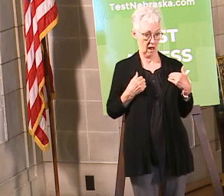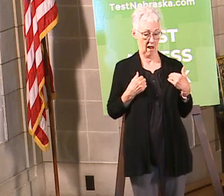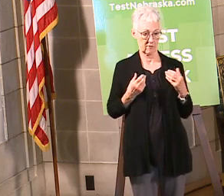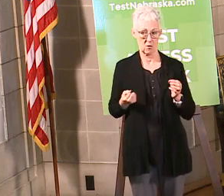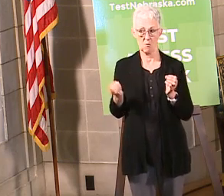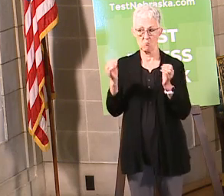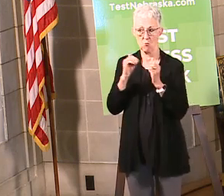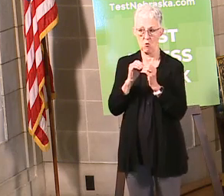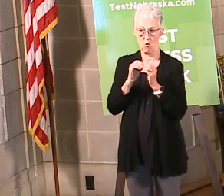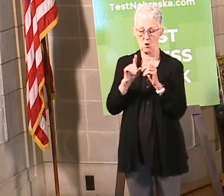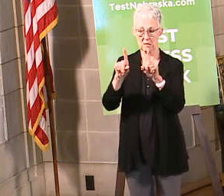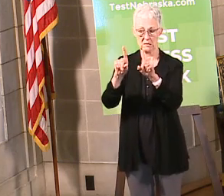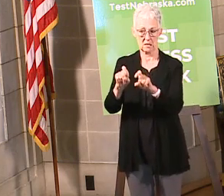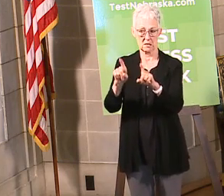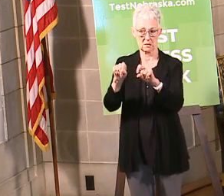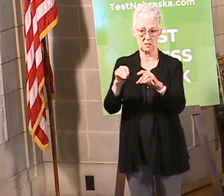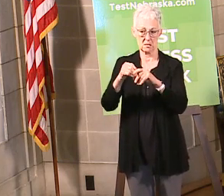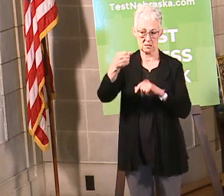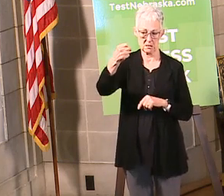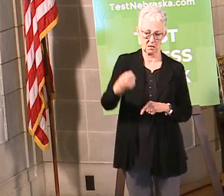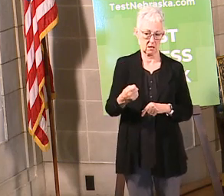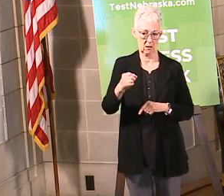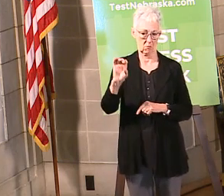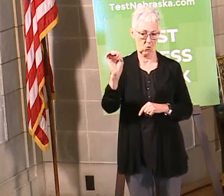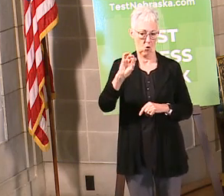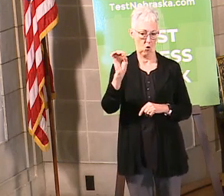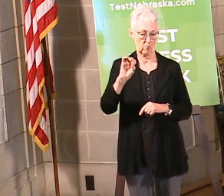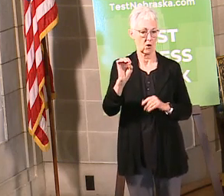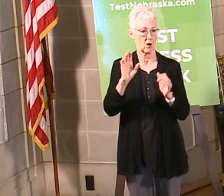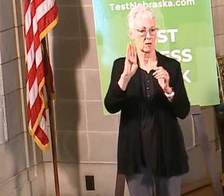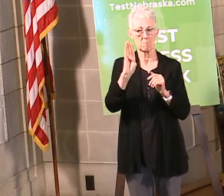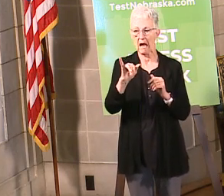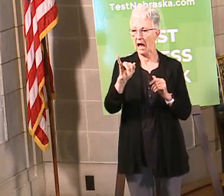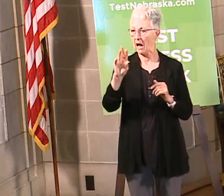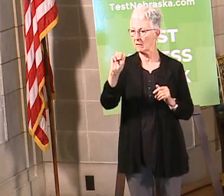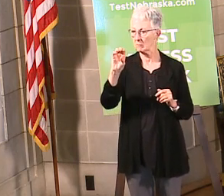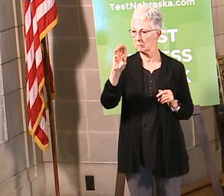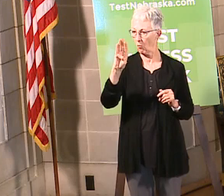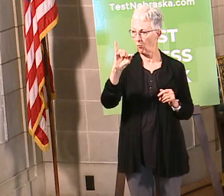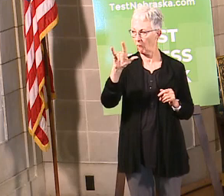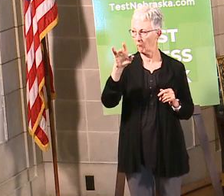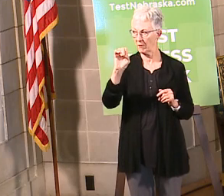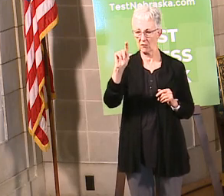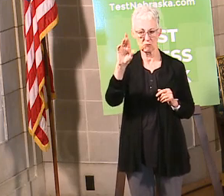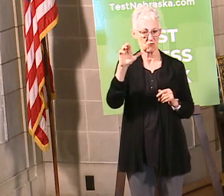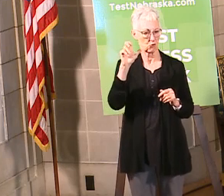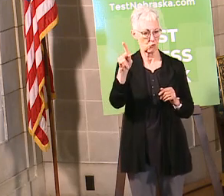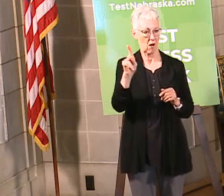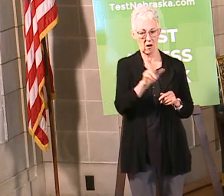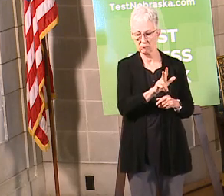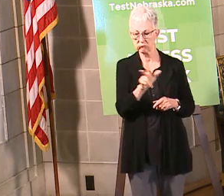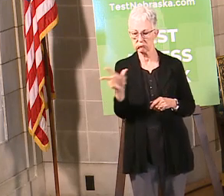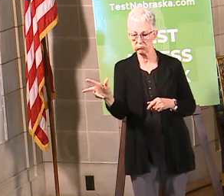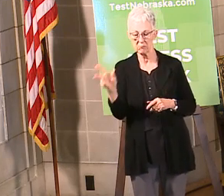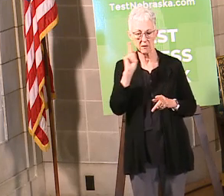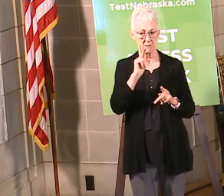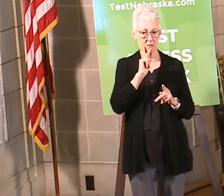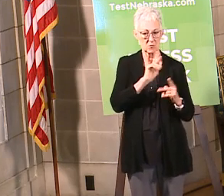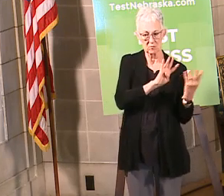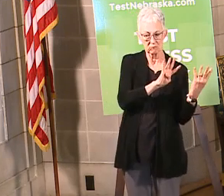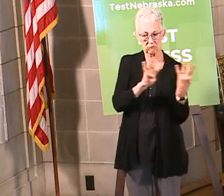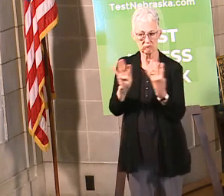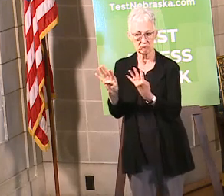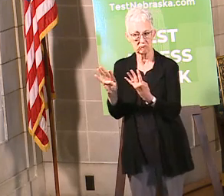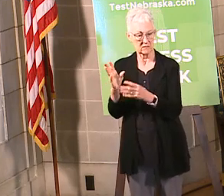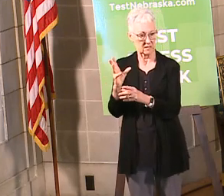So the question is, are we open to expanding mobile testing in South Omaha beyond One World? And we're going to be, you know, taking a look at a lot of different solutions. I think that